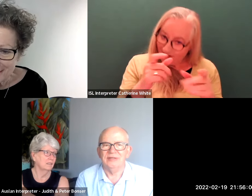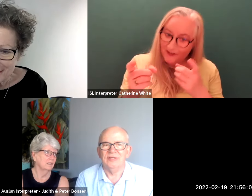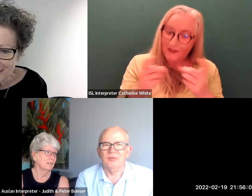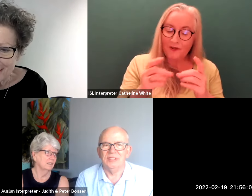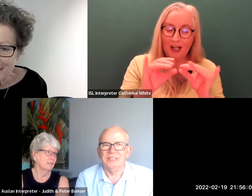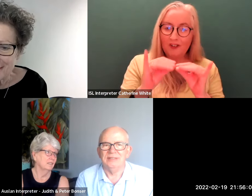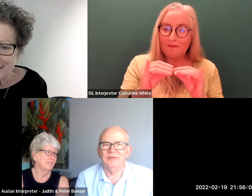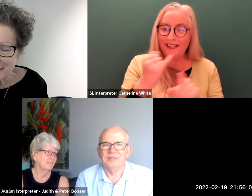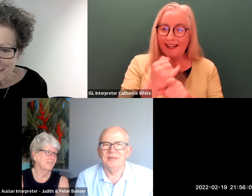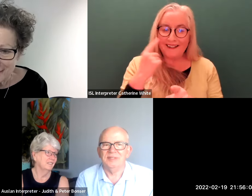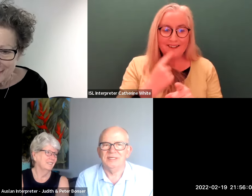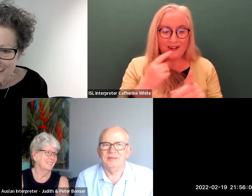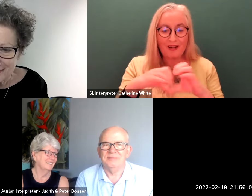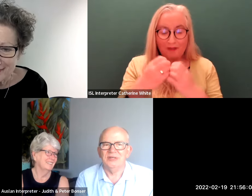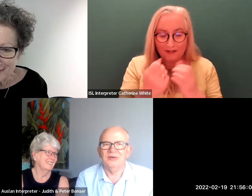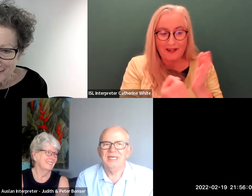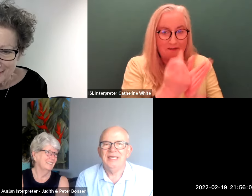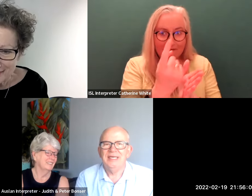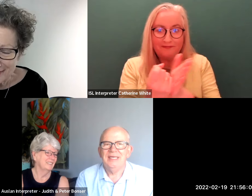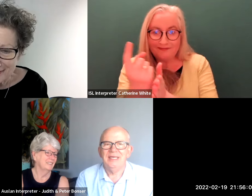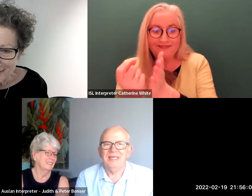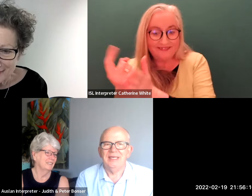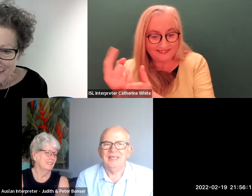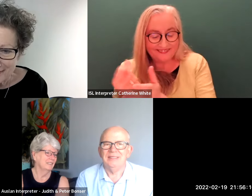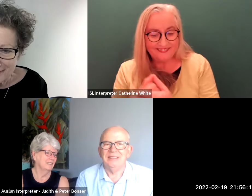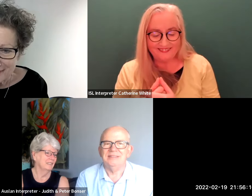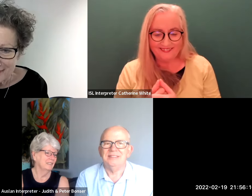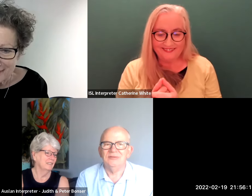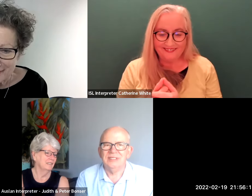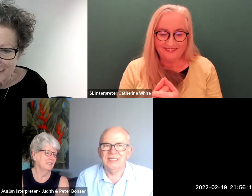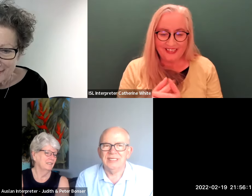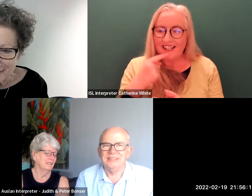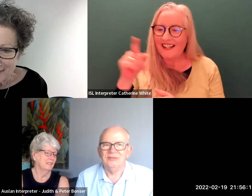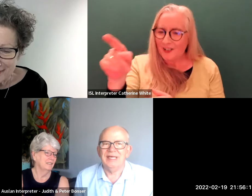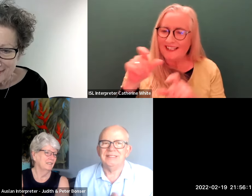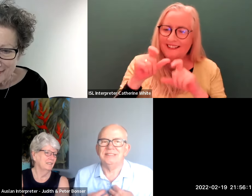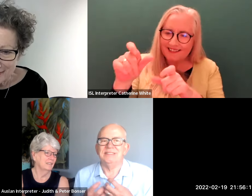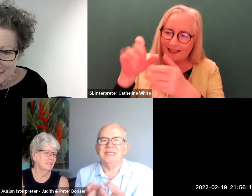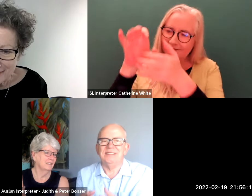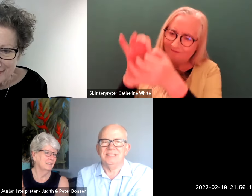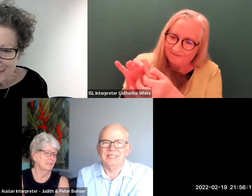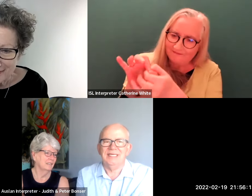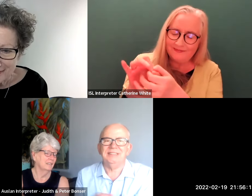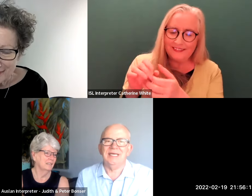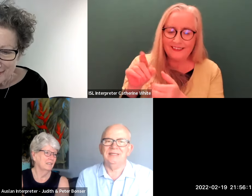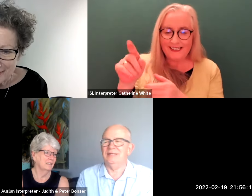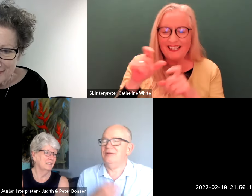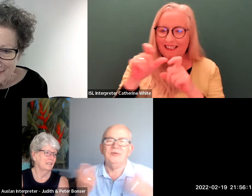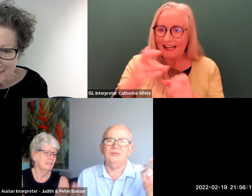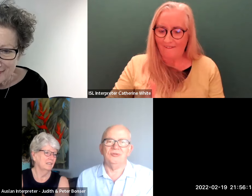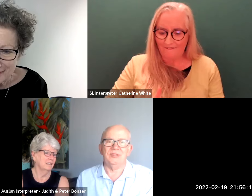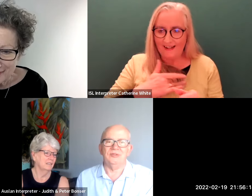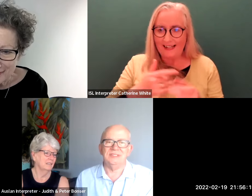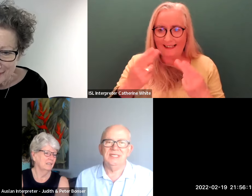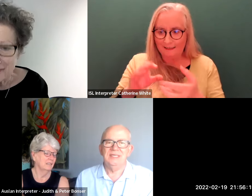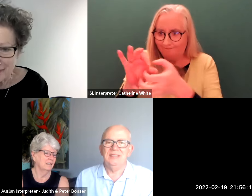local deaf community from time to time so he he still connect he still has this need to connect and like we